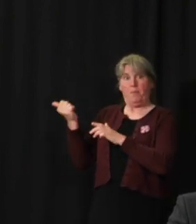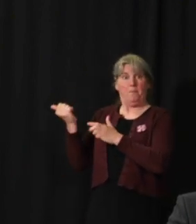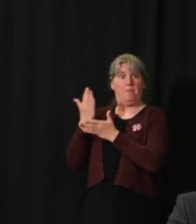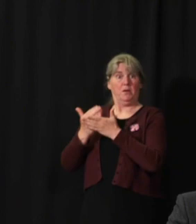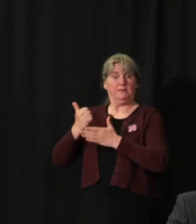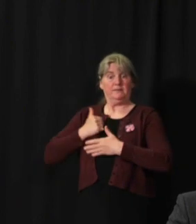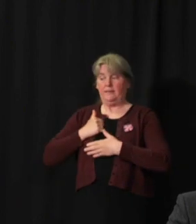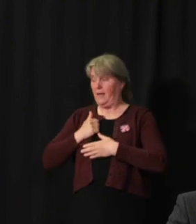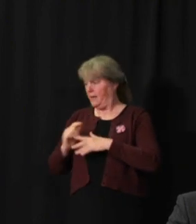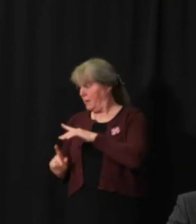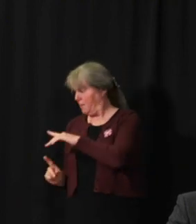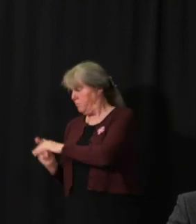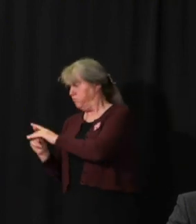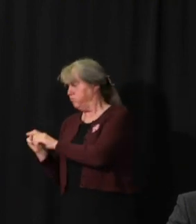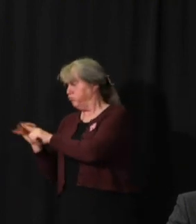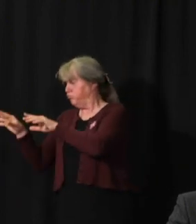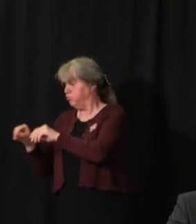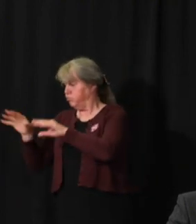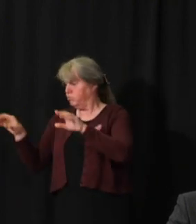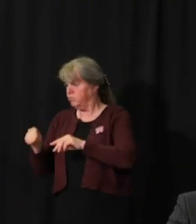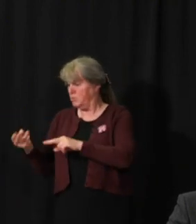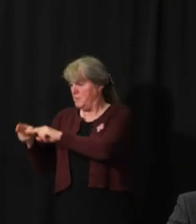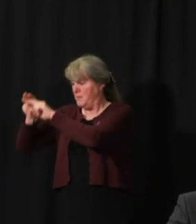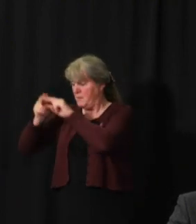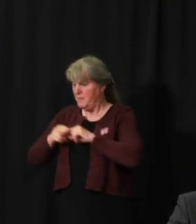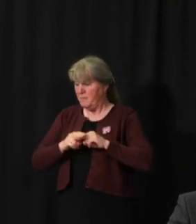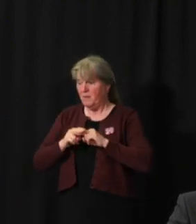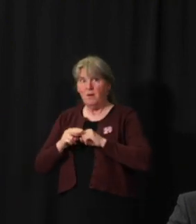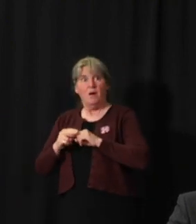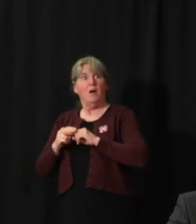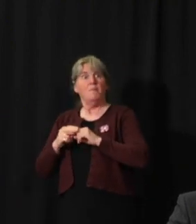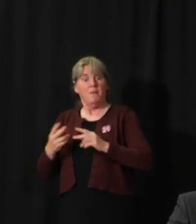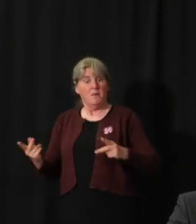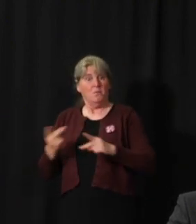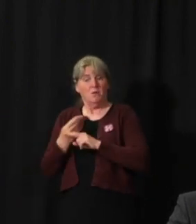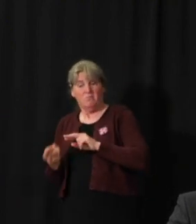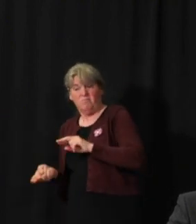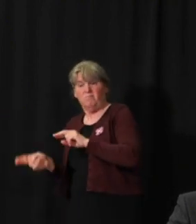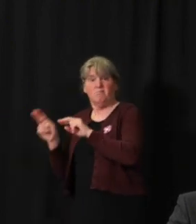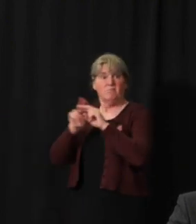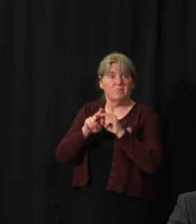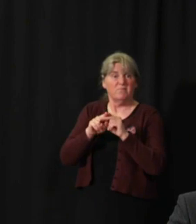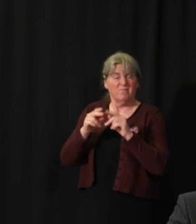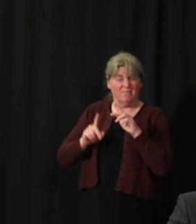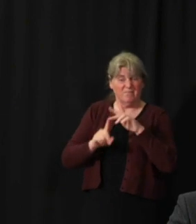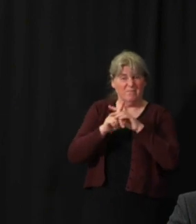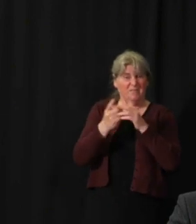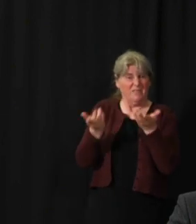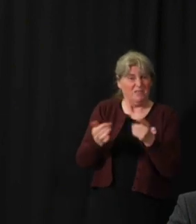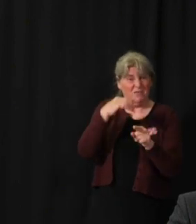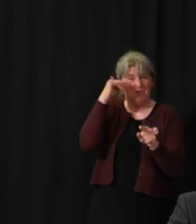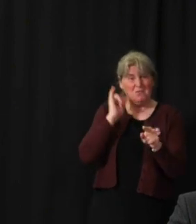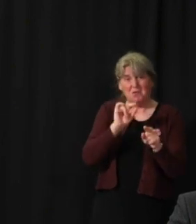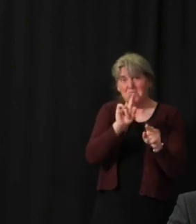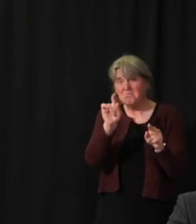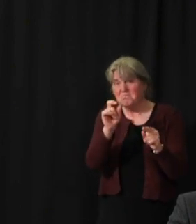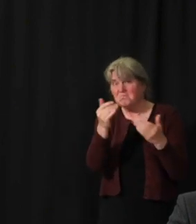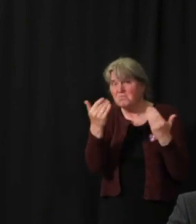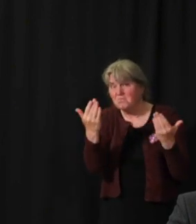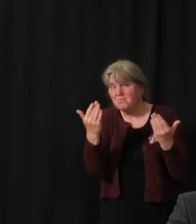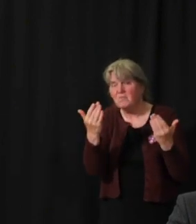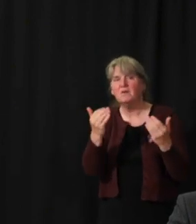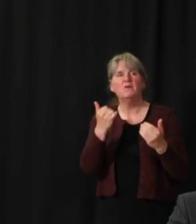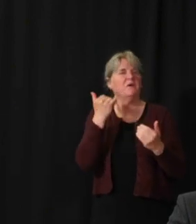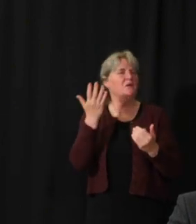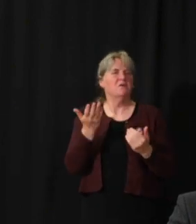that affect our importation risk? How will, again, varying